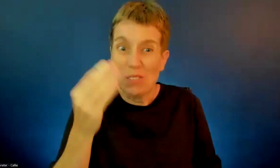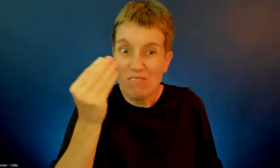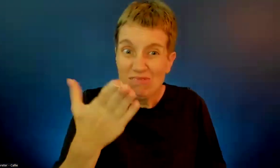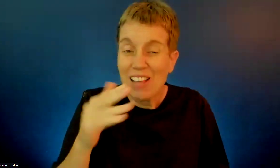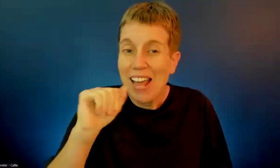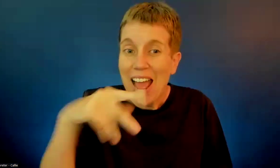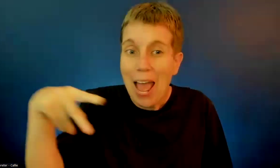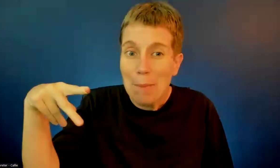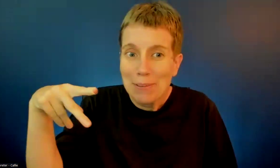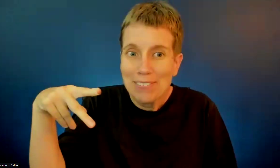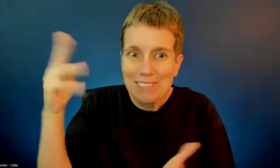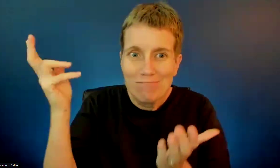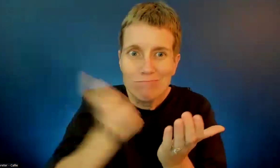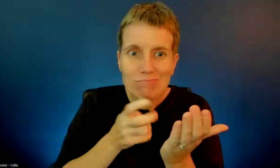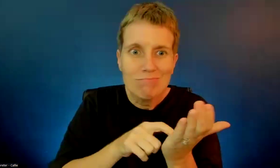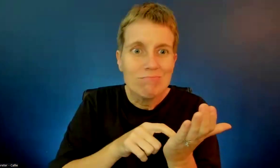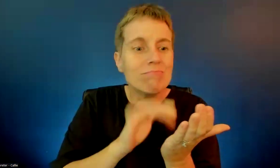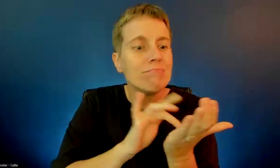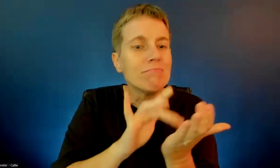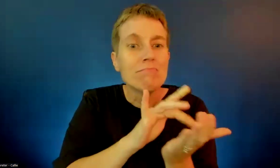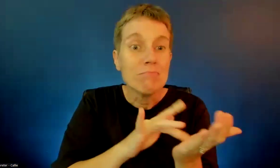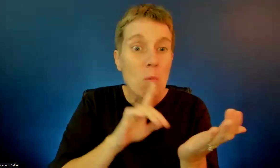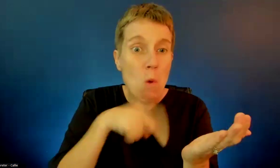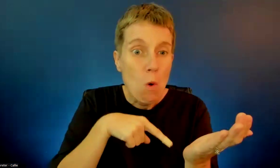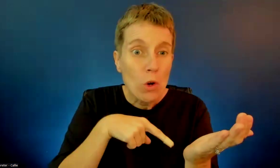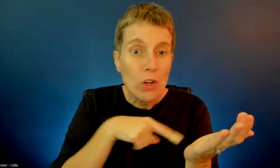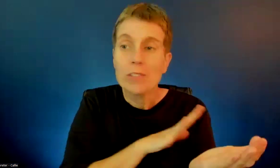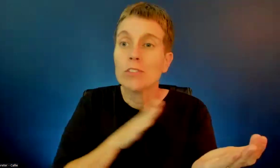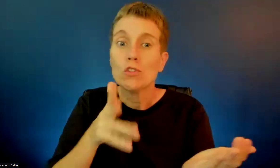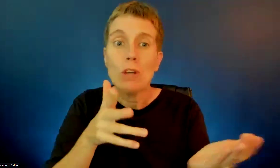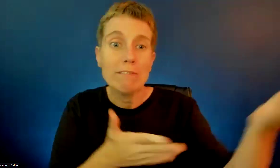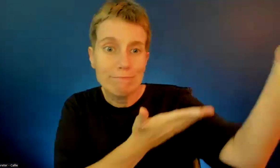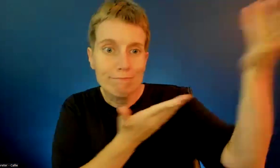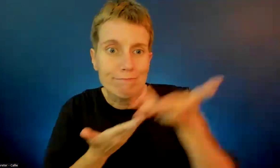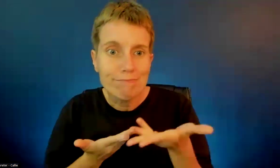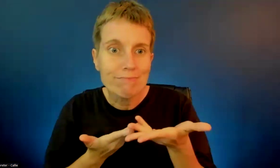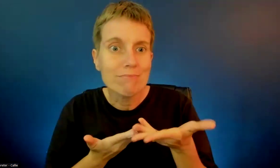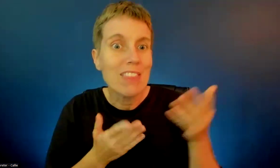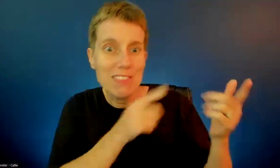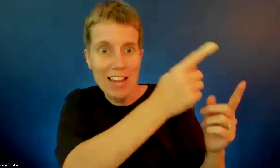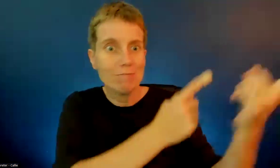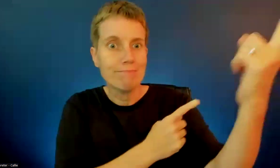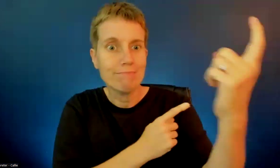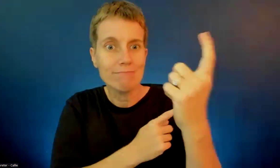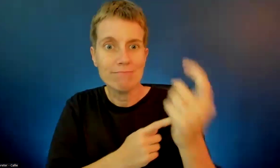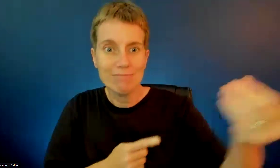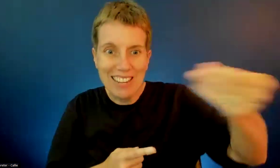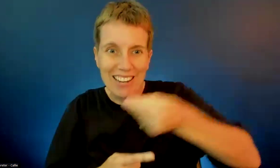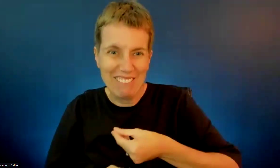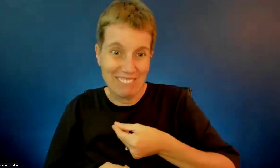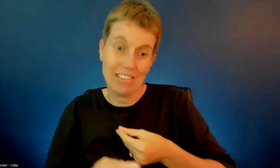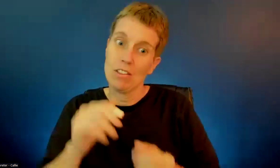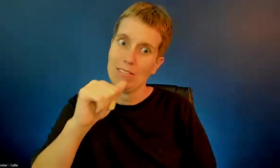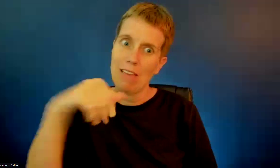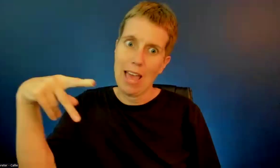curbside pickup or, like, for Chick-fil-A or whatever. That's helped out a lot. And